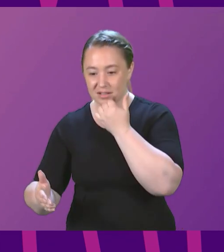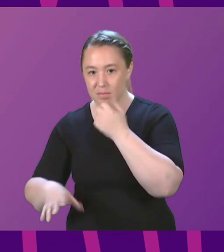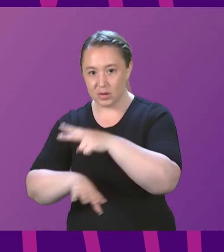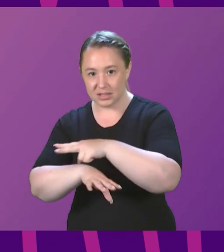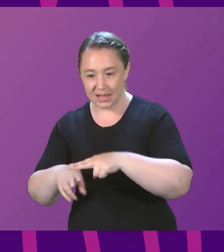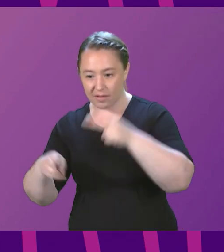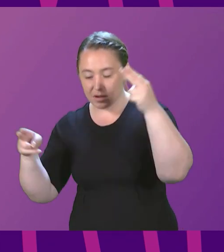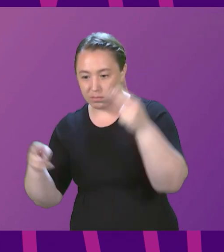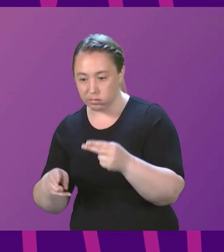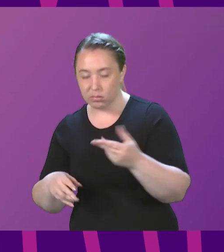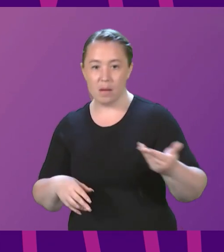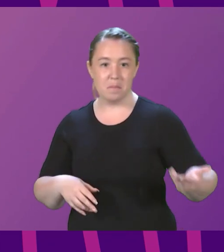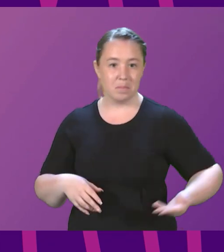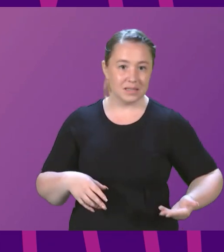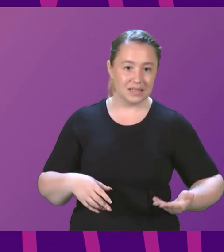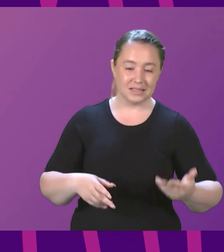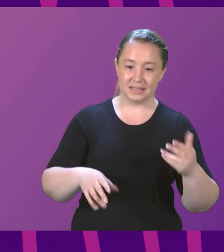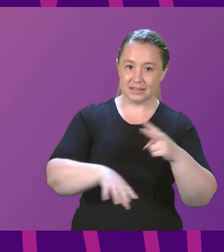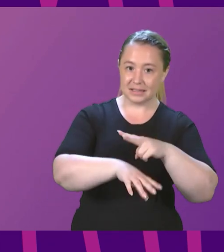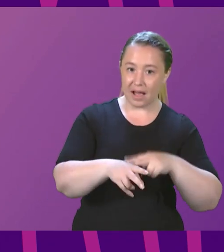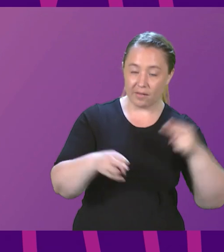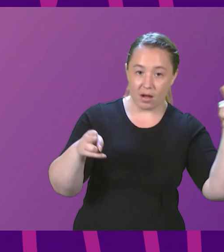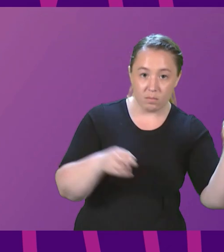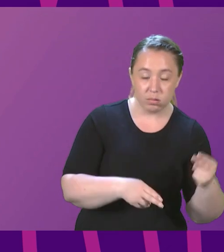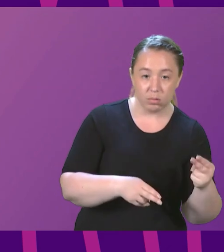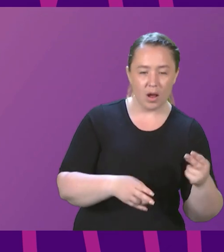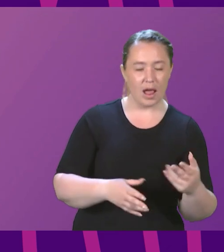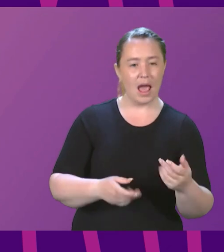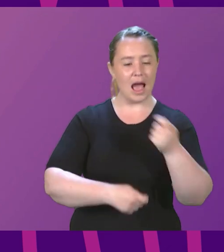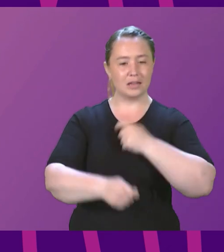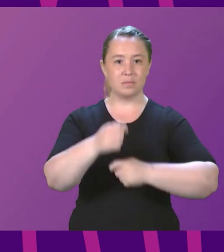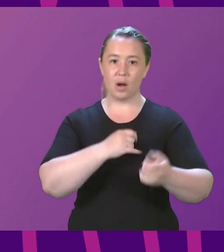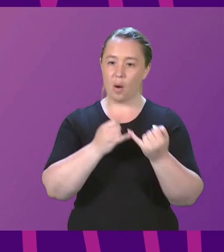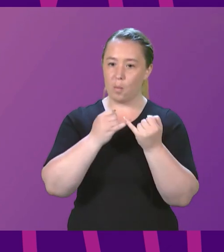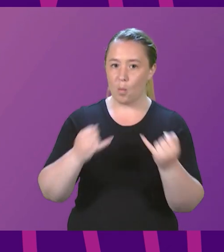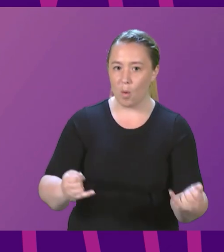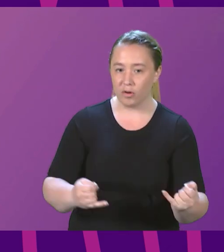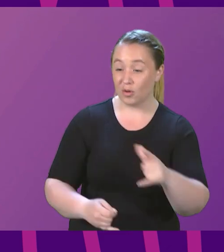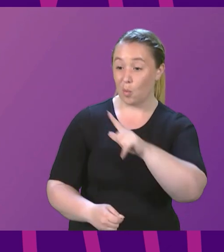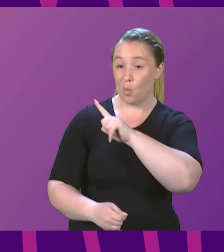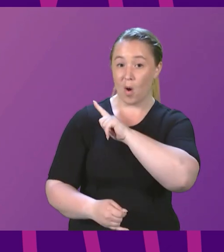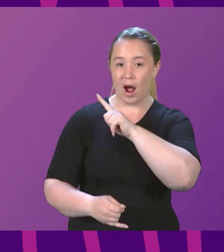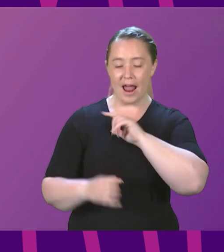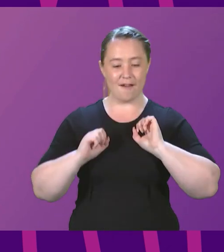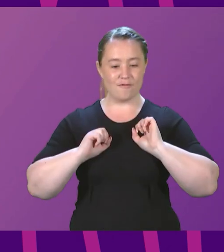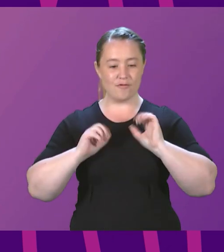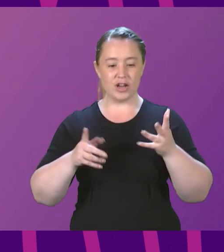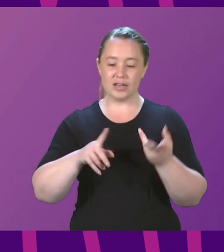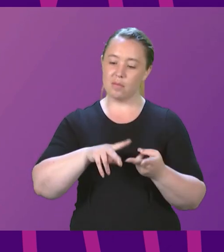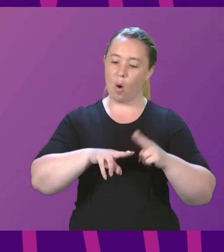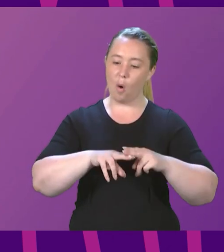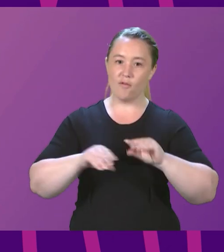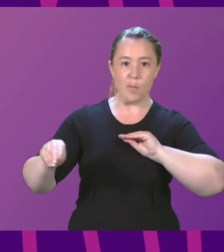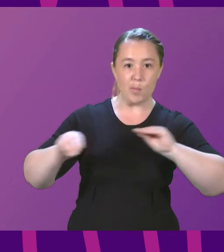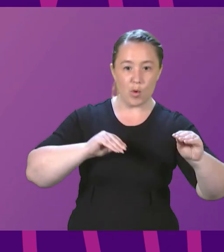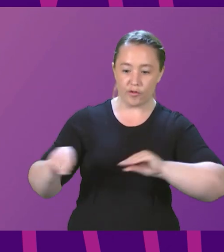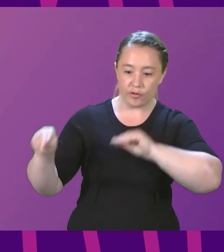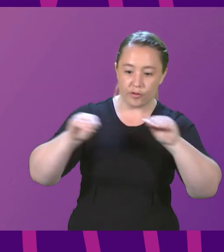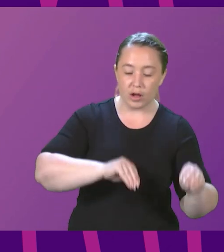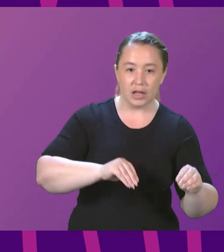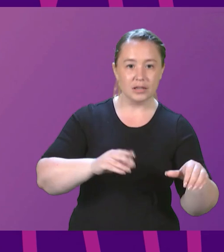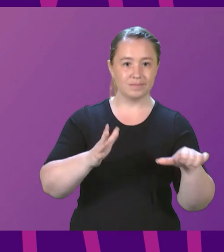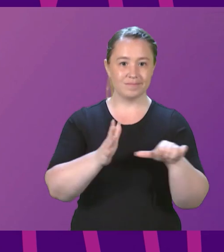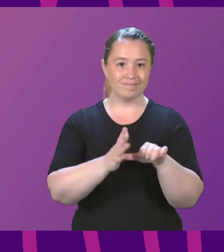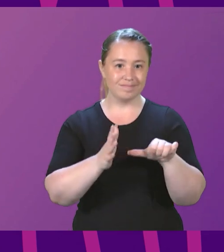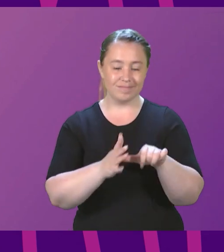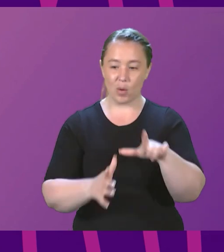recover. And that has been caused and exacerbated by the ending of freedom of movement, which has come from us being taken out of Europe